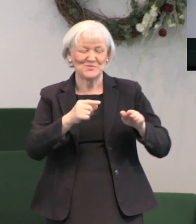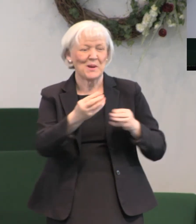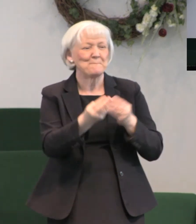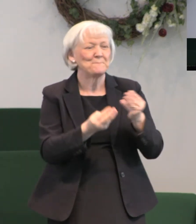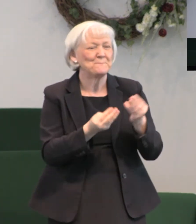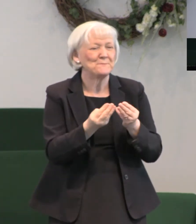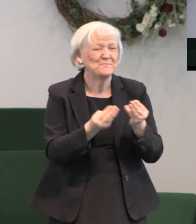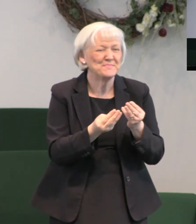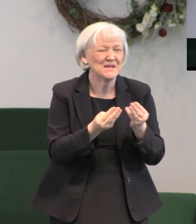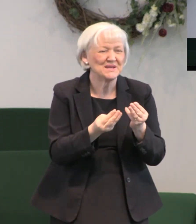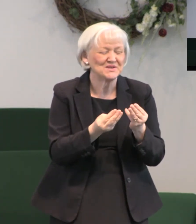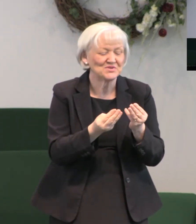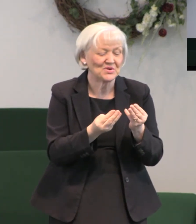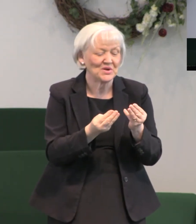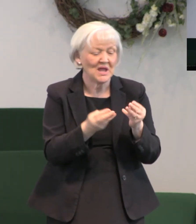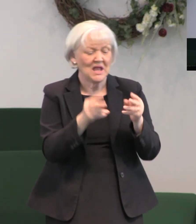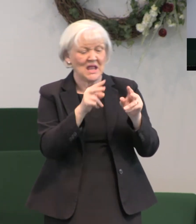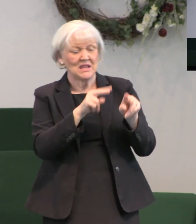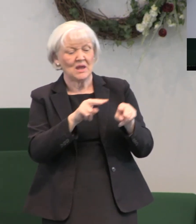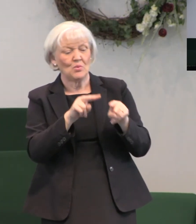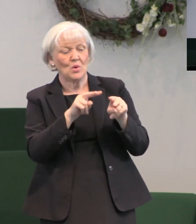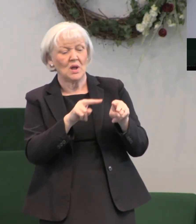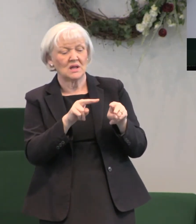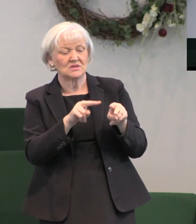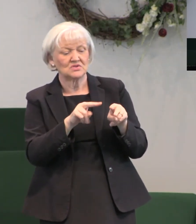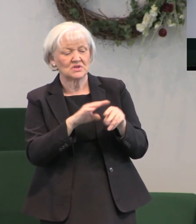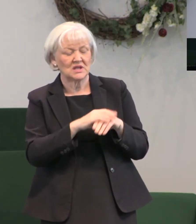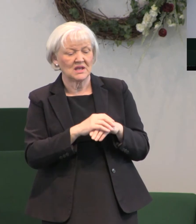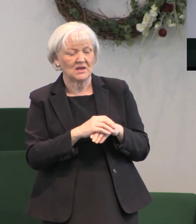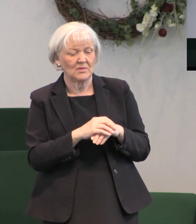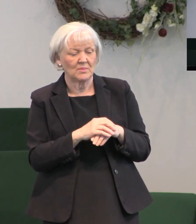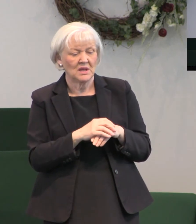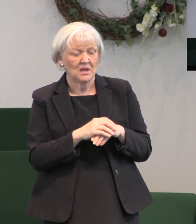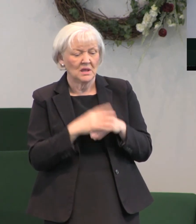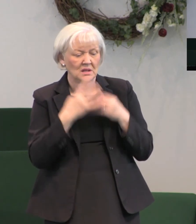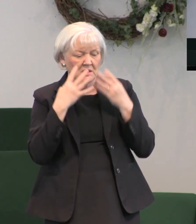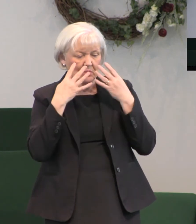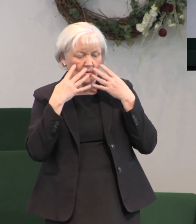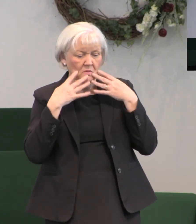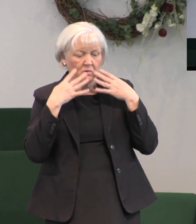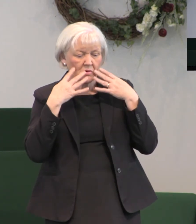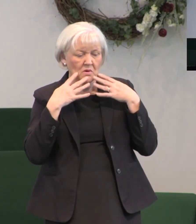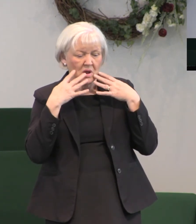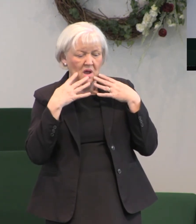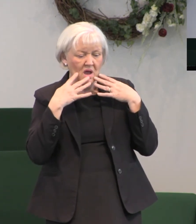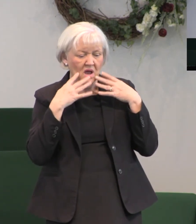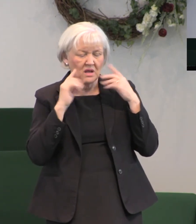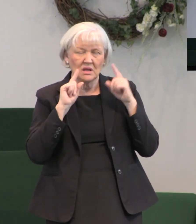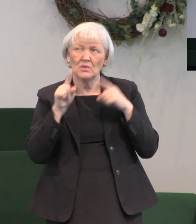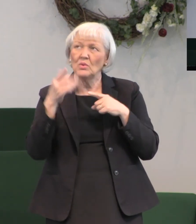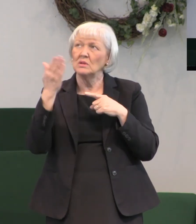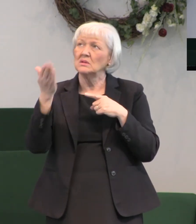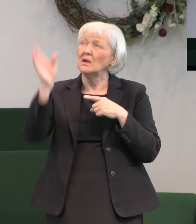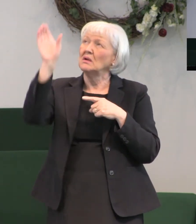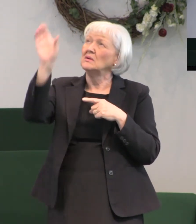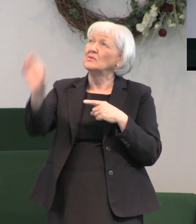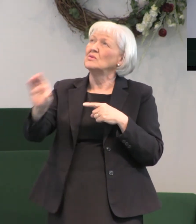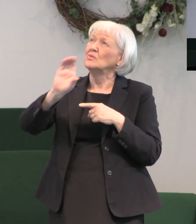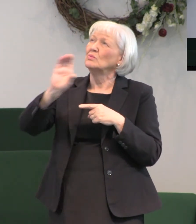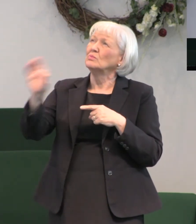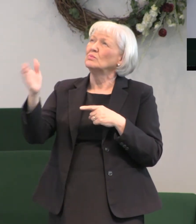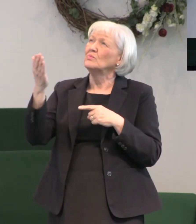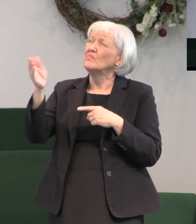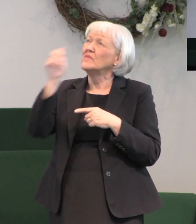they watched him through tear stained eyes when he went to the old rugged cross and suffered